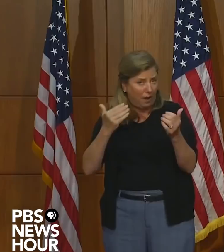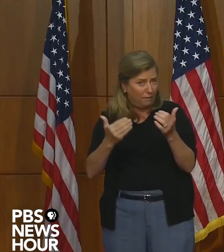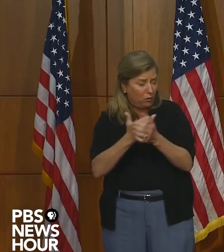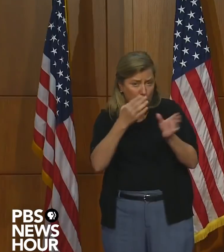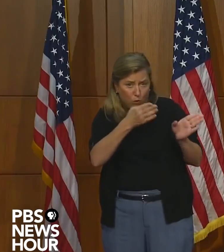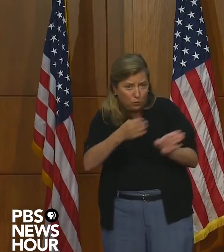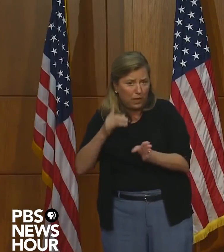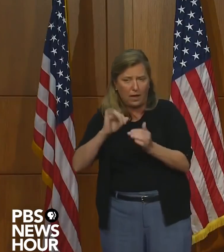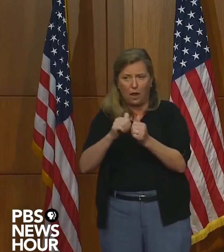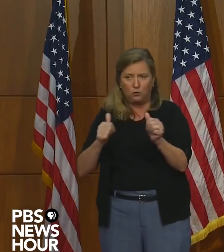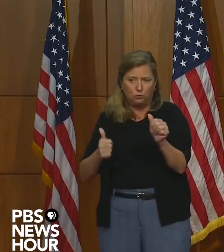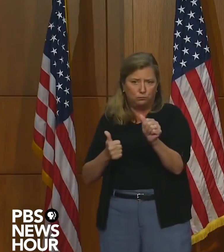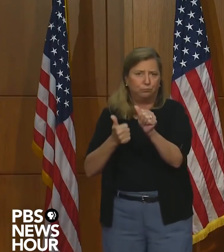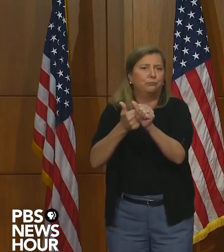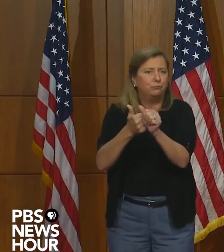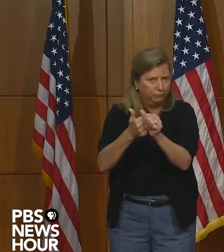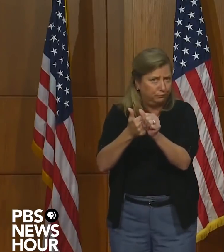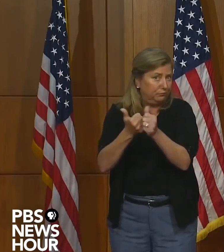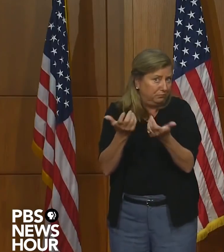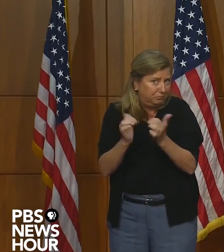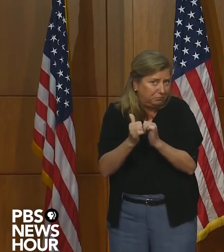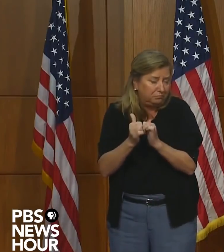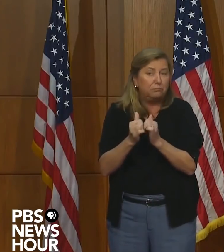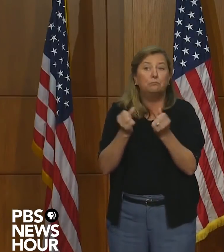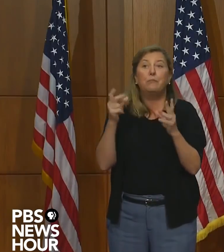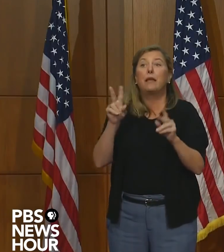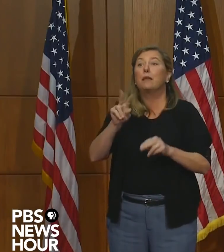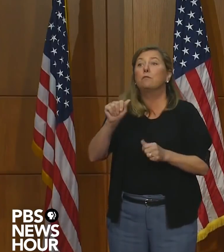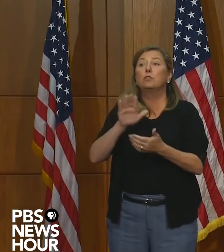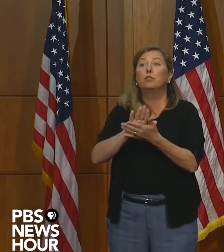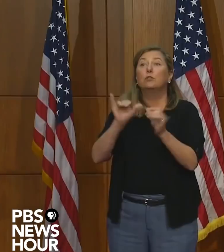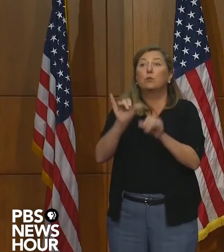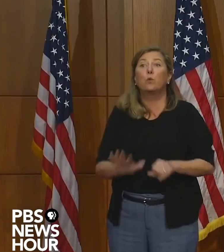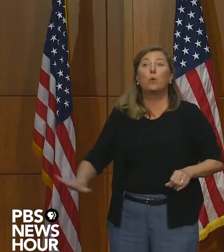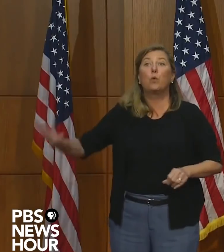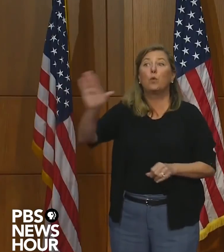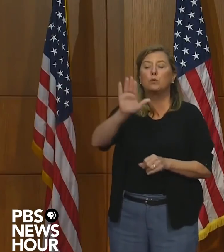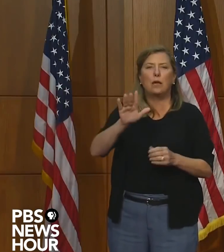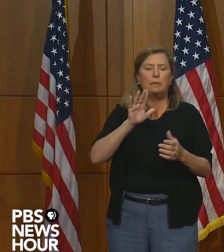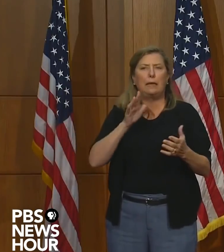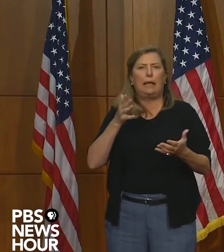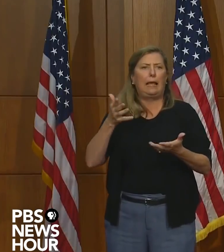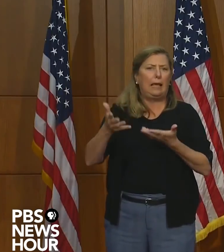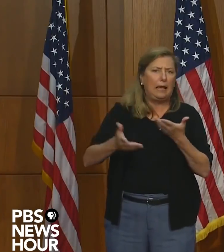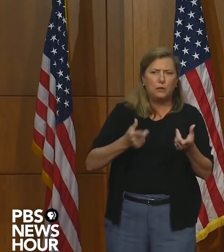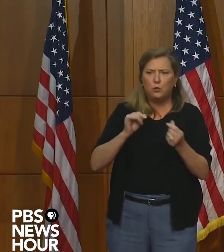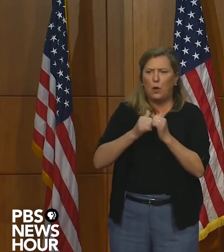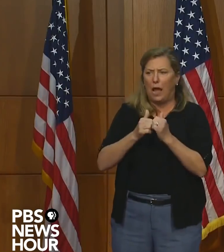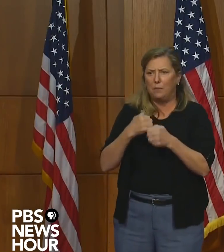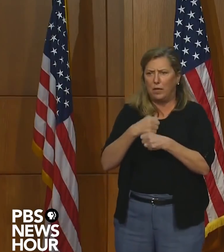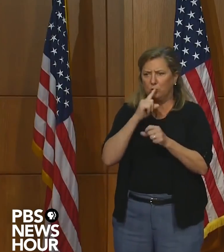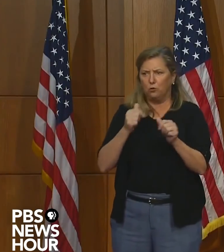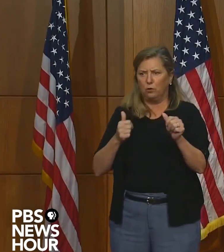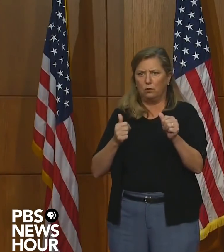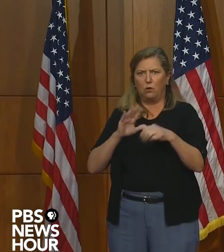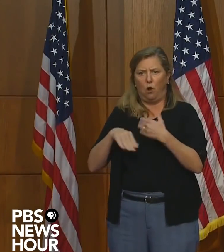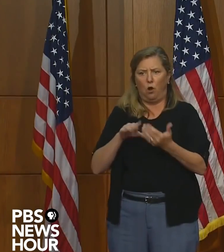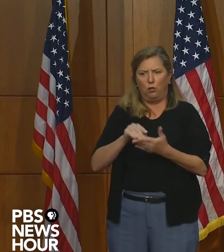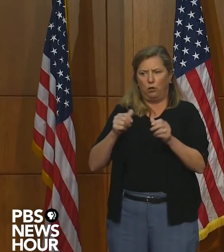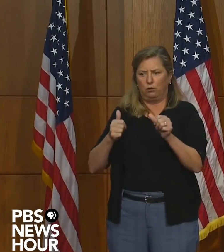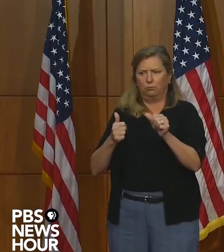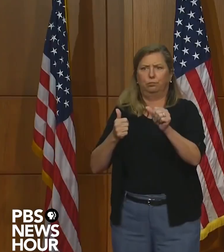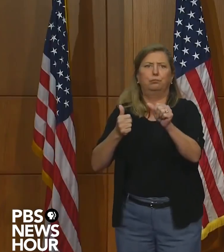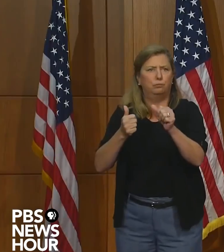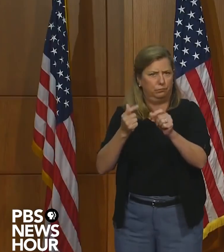to close that gap. A lot of Virginia school systems have been battling the achievement gap for a number of years. then on sidebar,